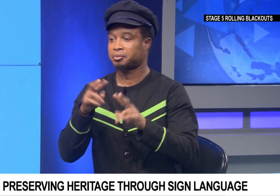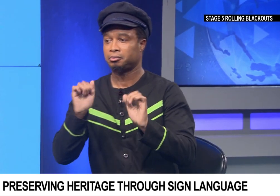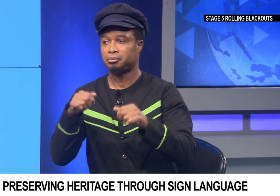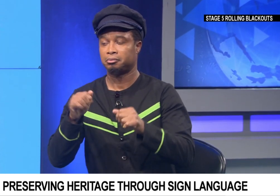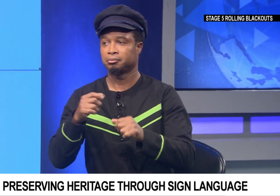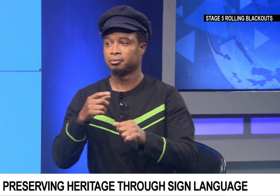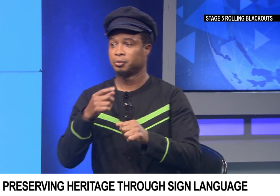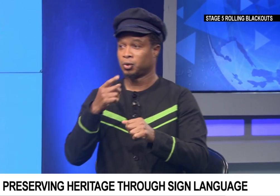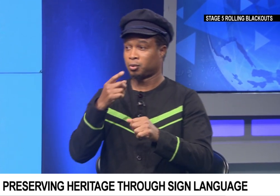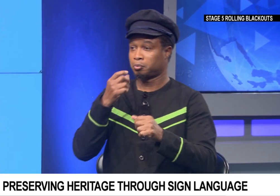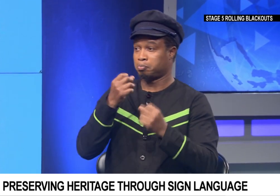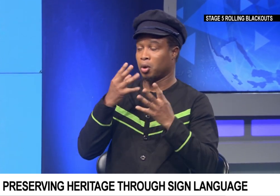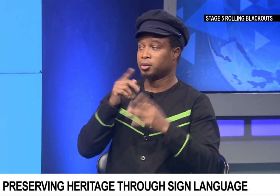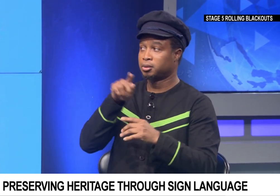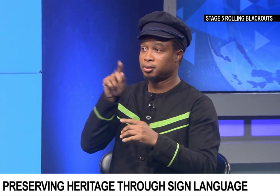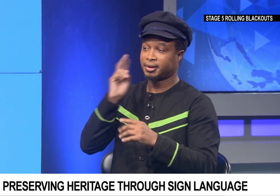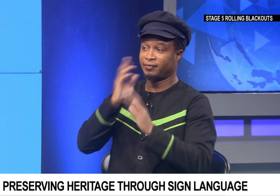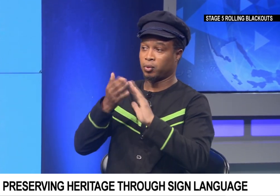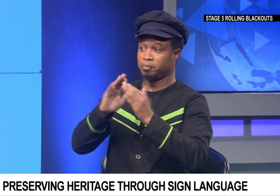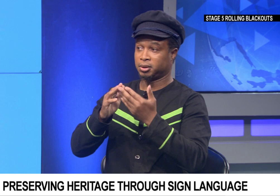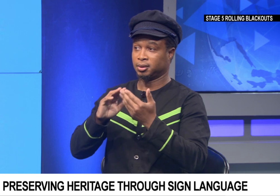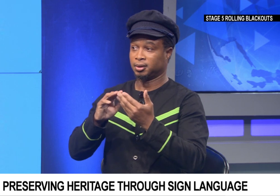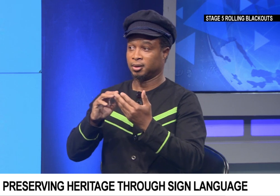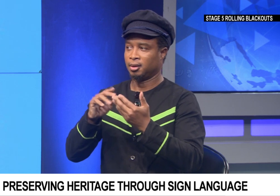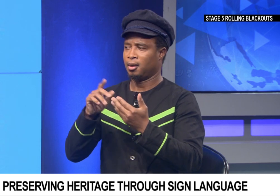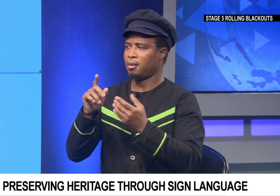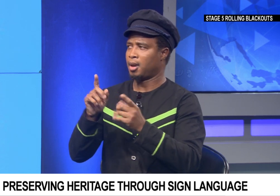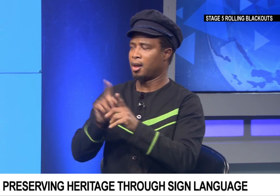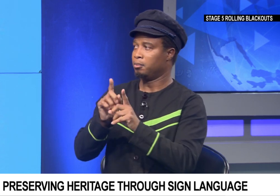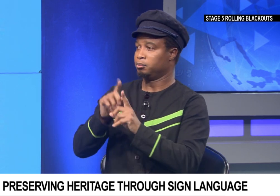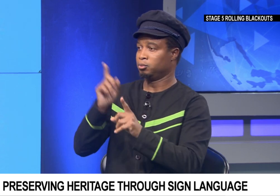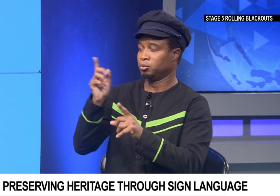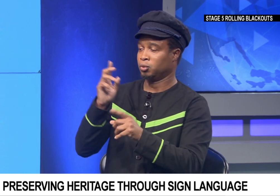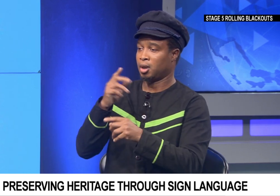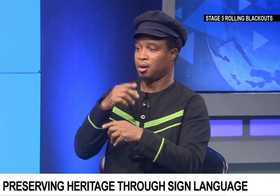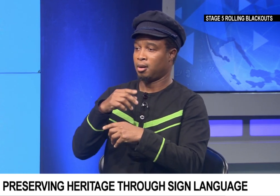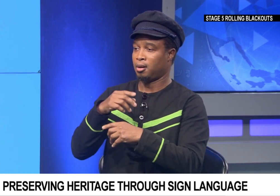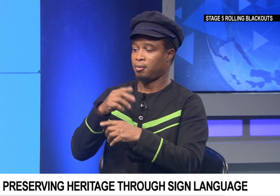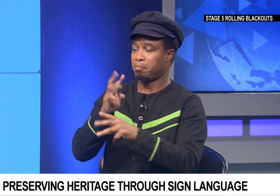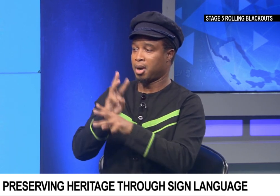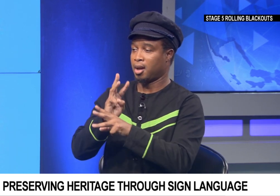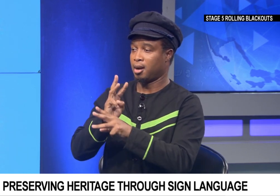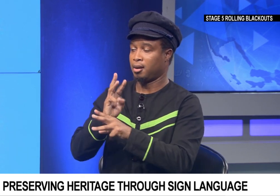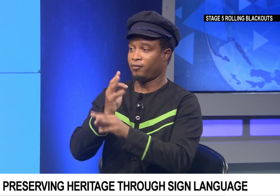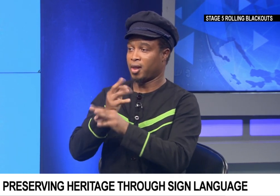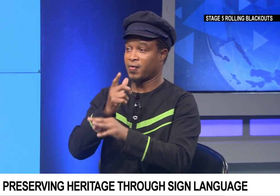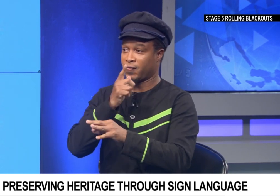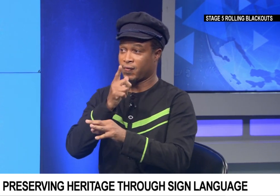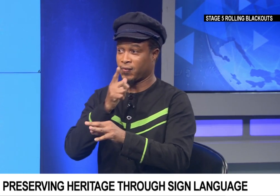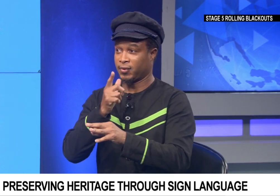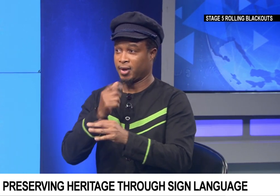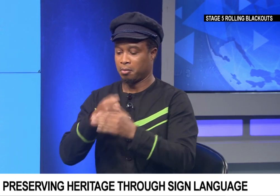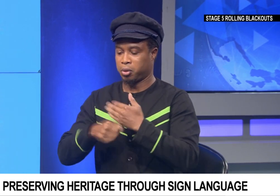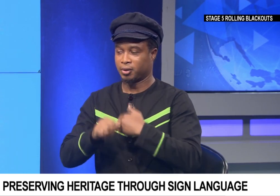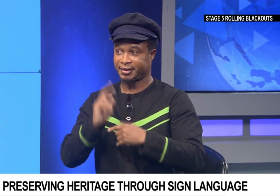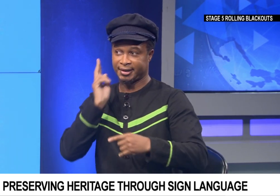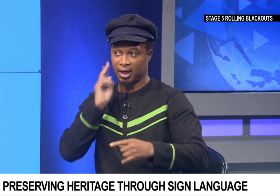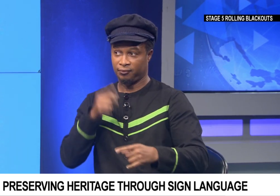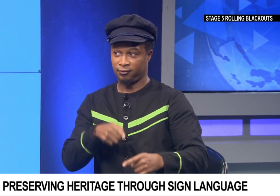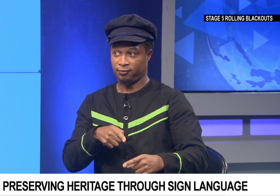Okay, well it's a beautiful Heritage Day, yes. But then when you look at the deaf community, most of them